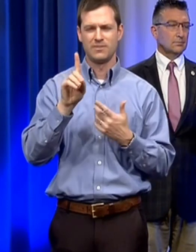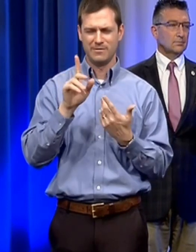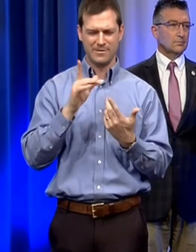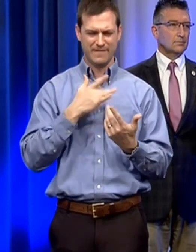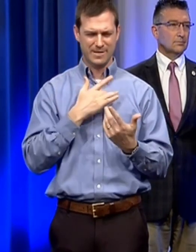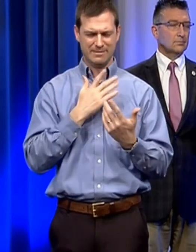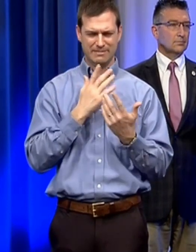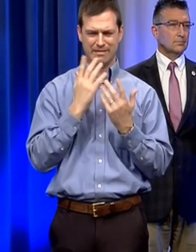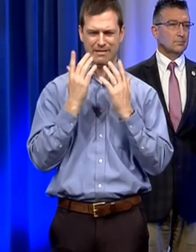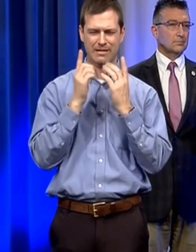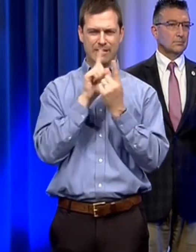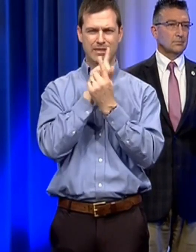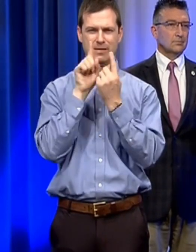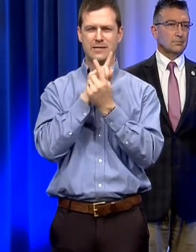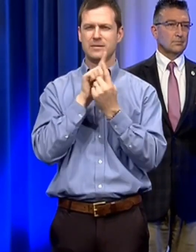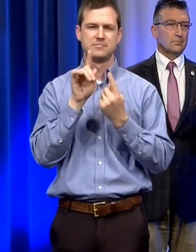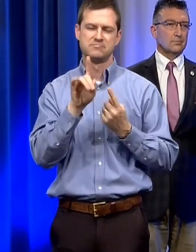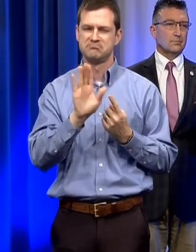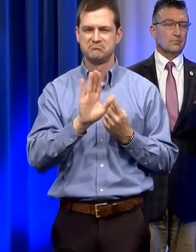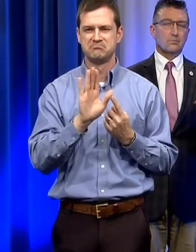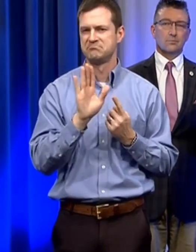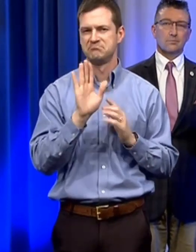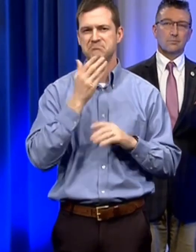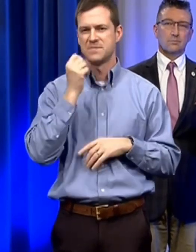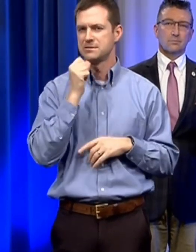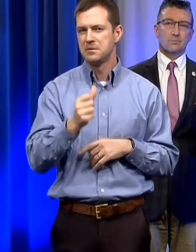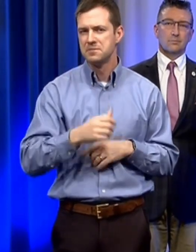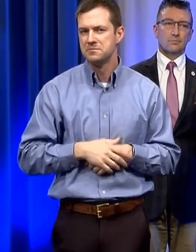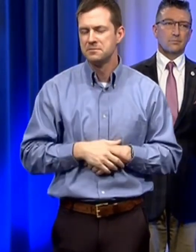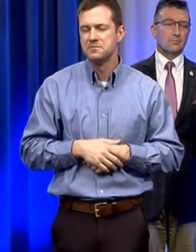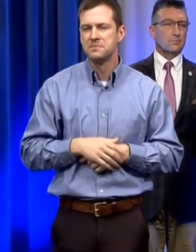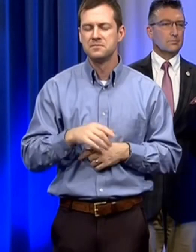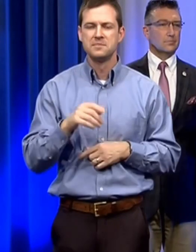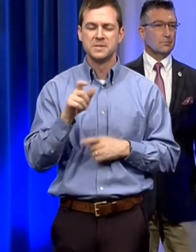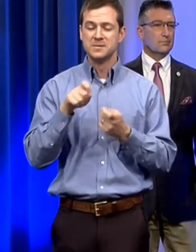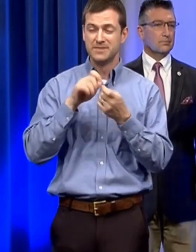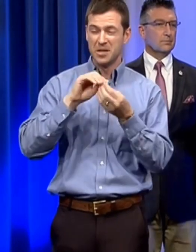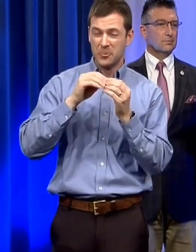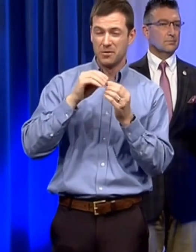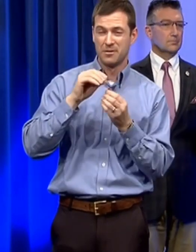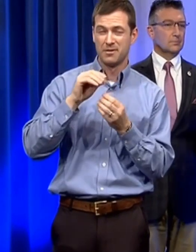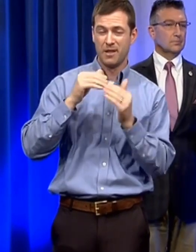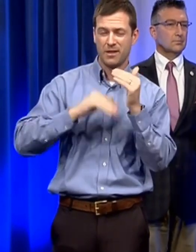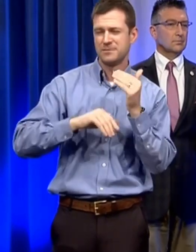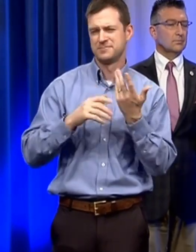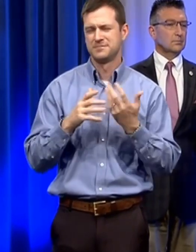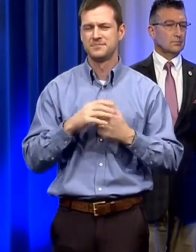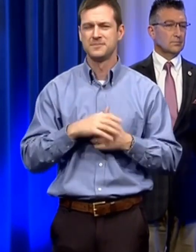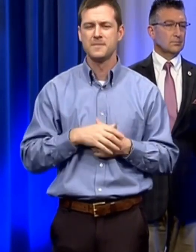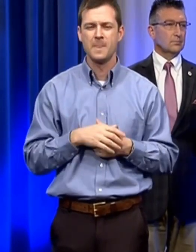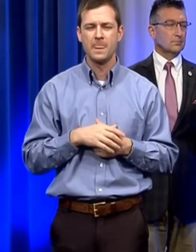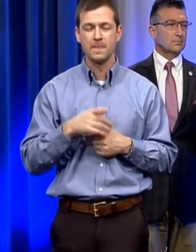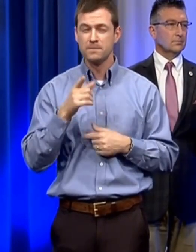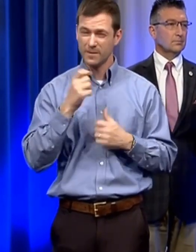rule uh and you know if you're going to be in a space for a prolonged period of time more so than an actual number um i don't think people need to be frightened